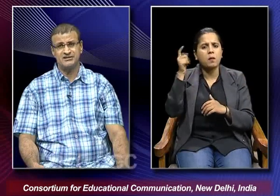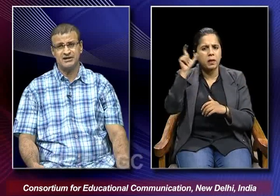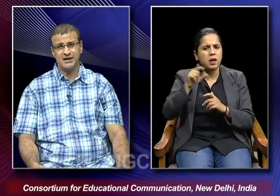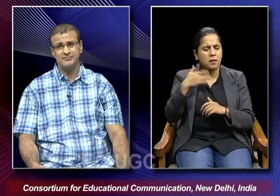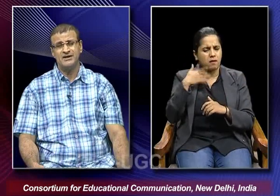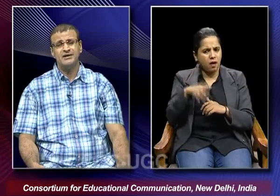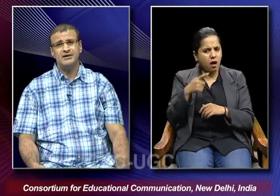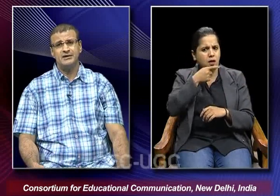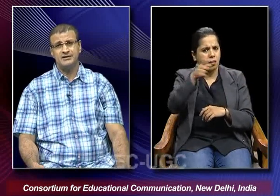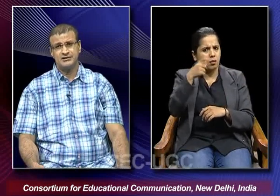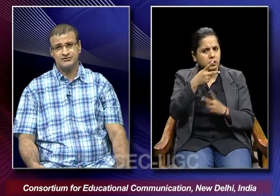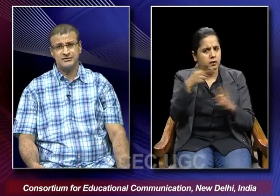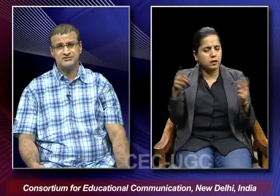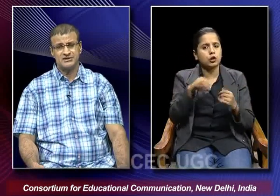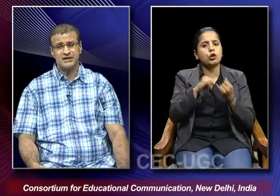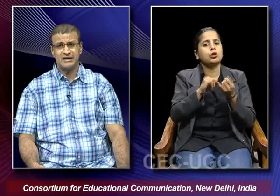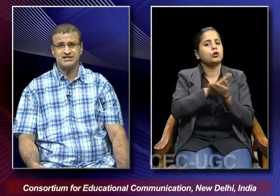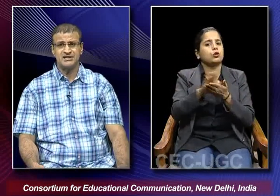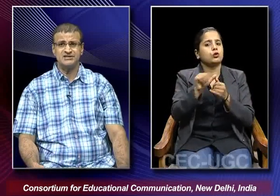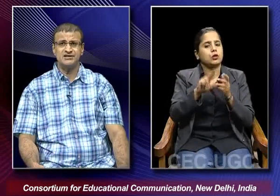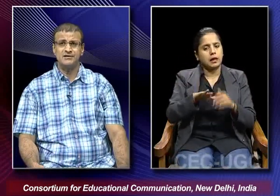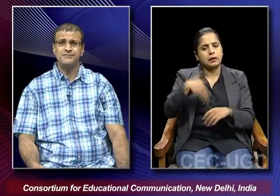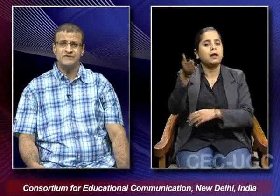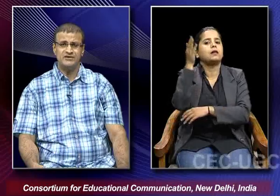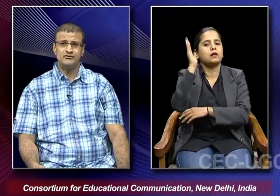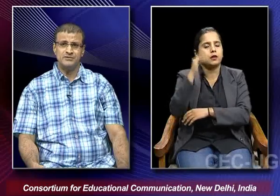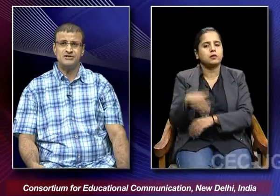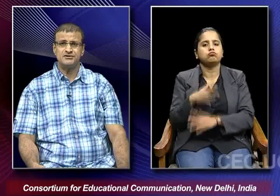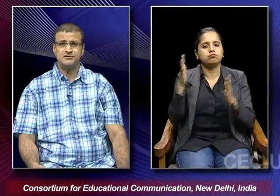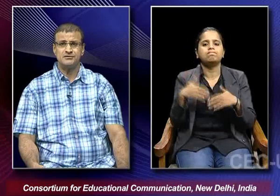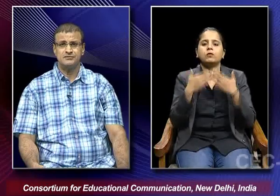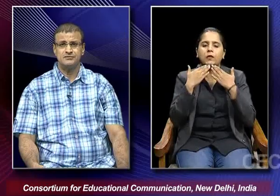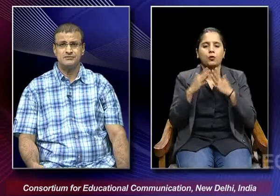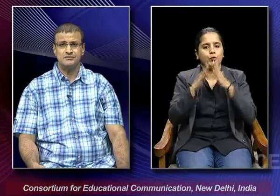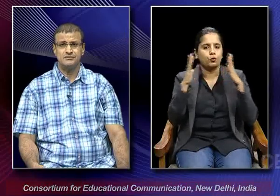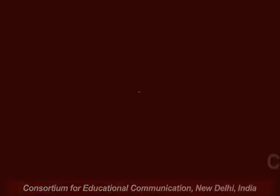Vishantaram in his films in our next lecture. Thank you very much.